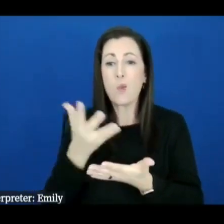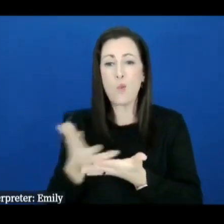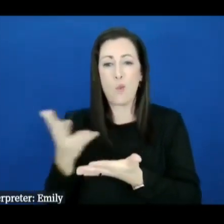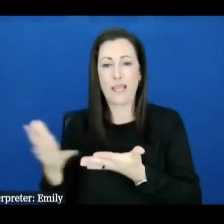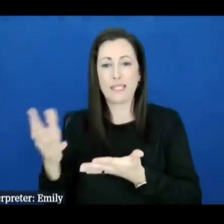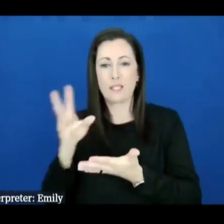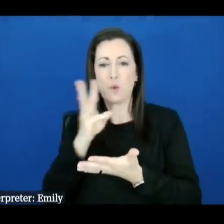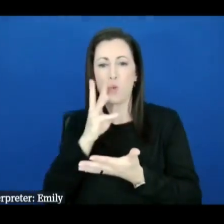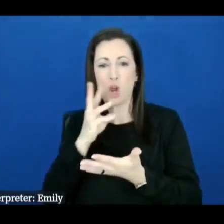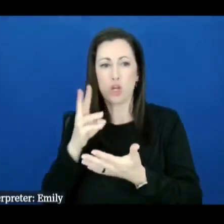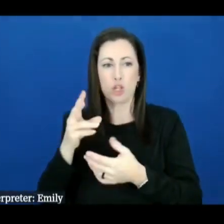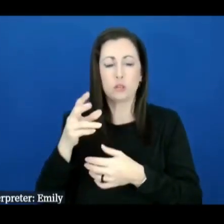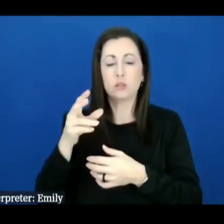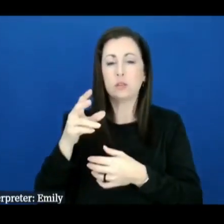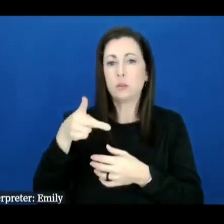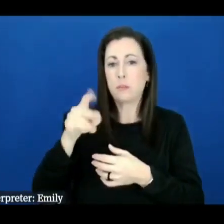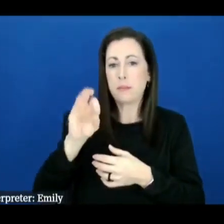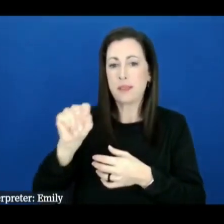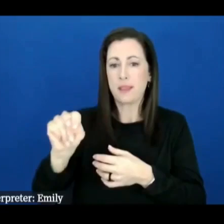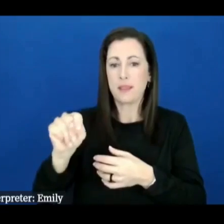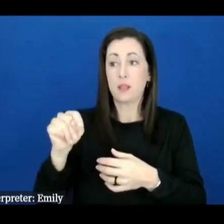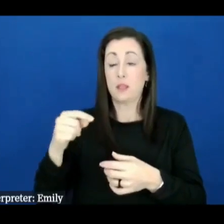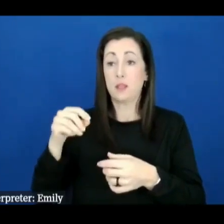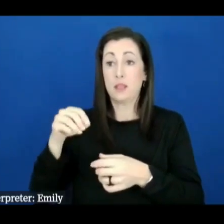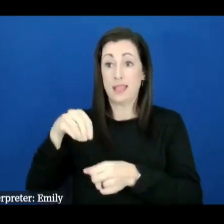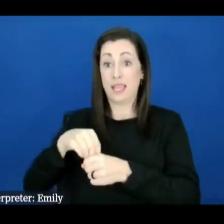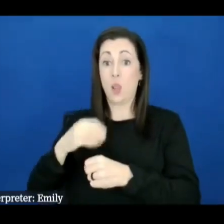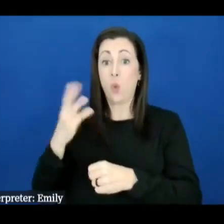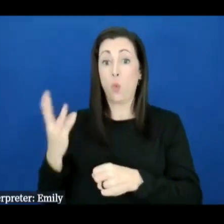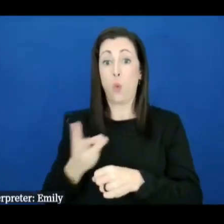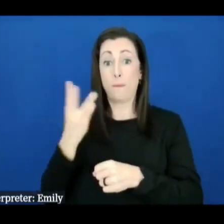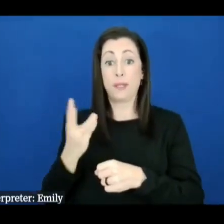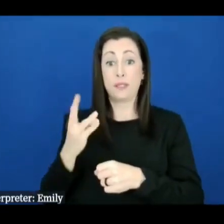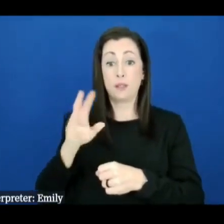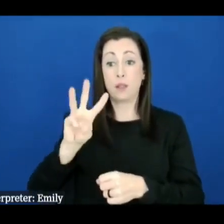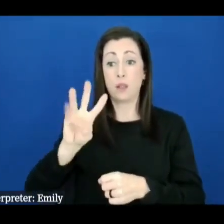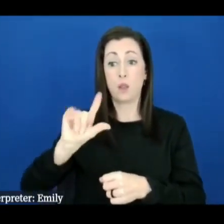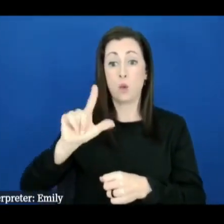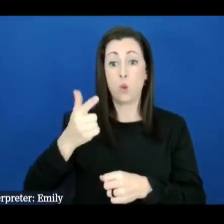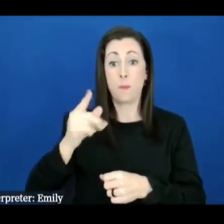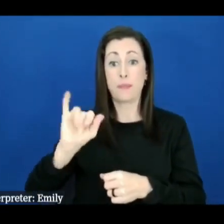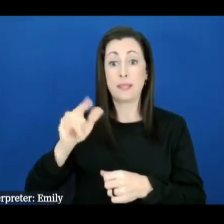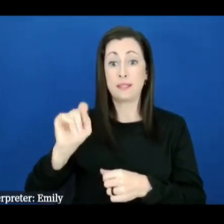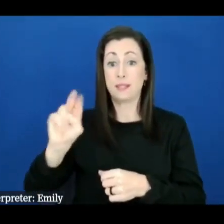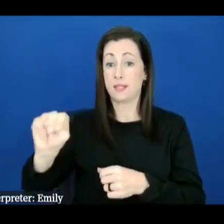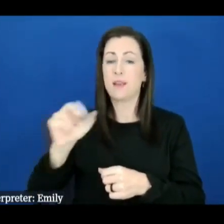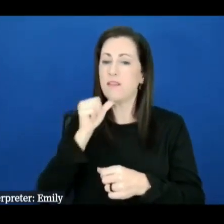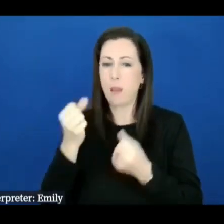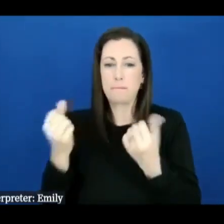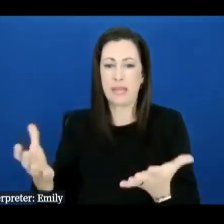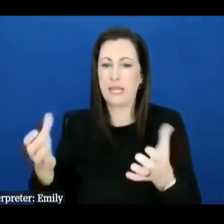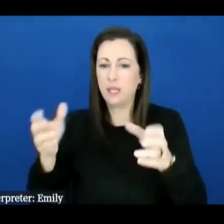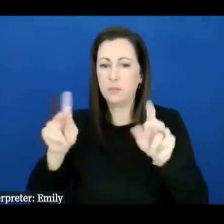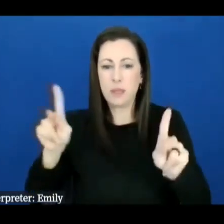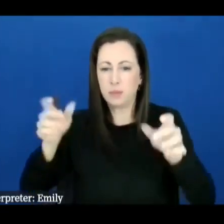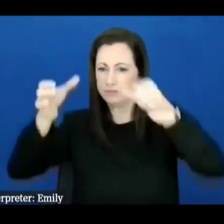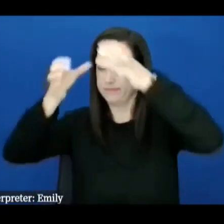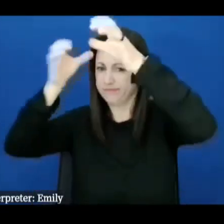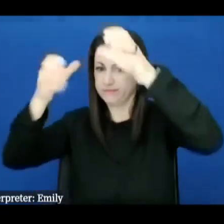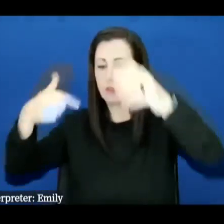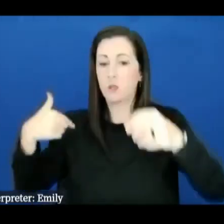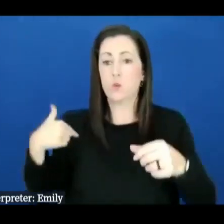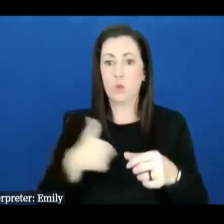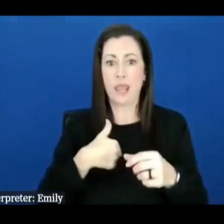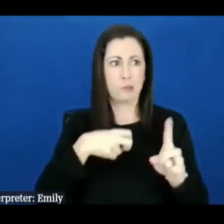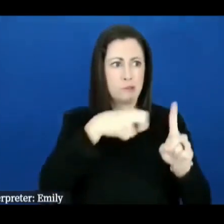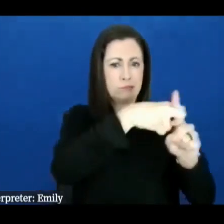matter expertise within wilmington so we're having to grab experts from all over the the enterprise we call it across all of the the country and